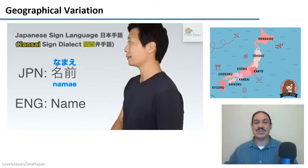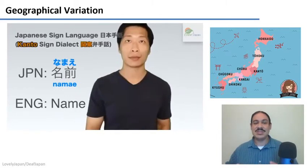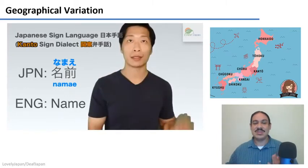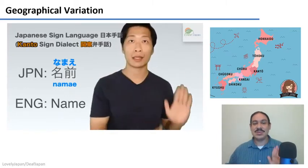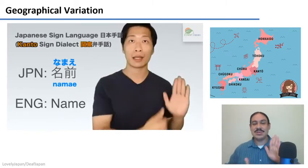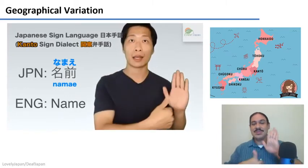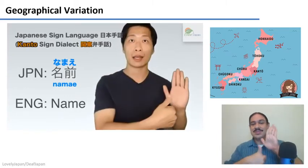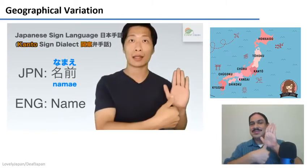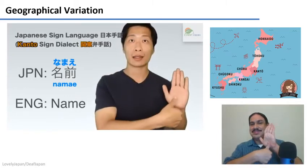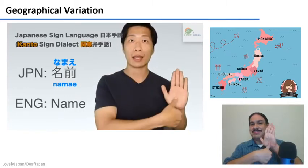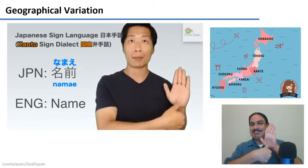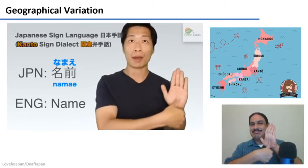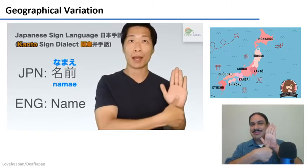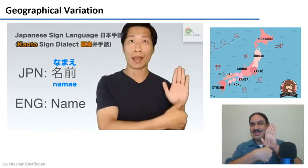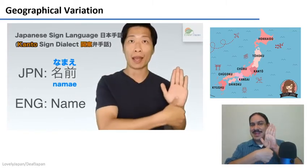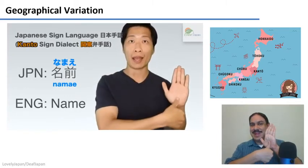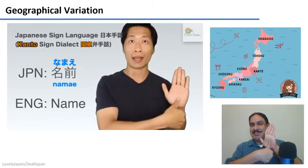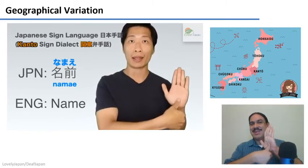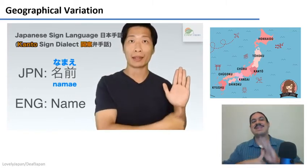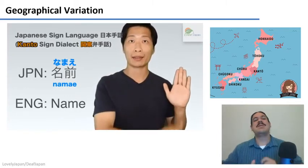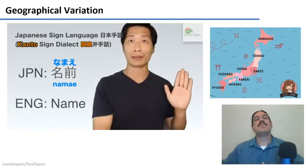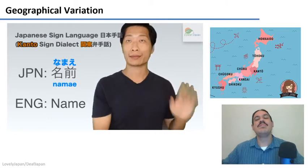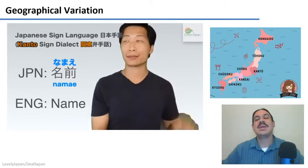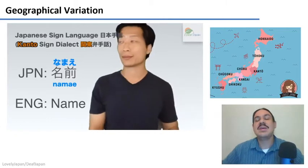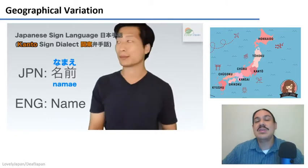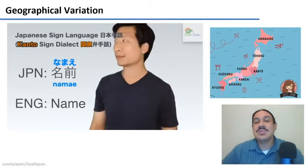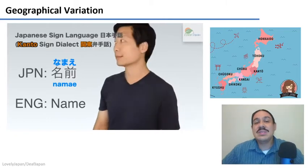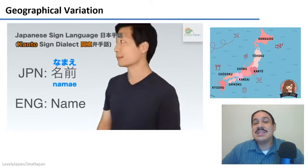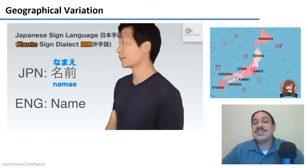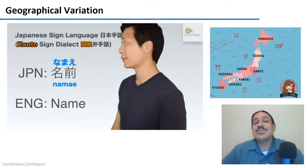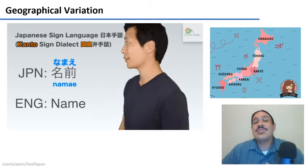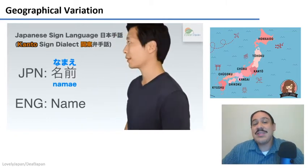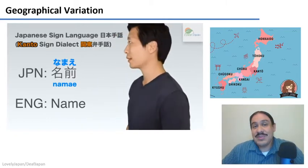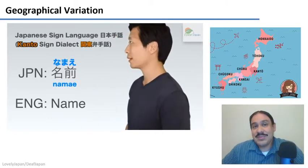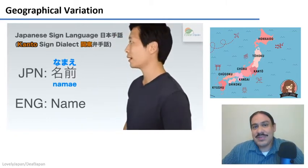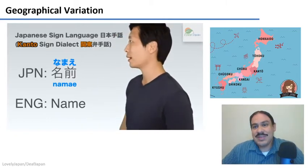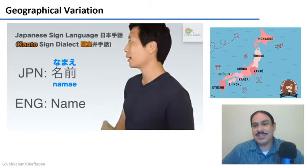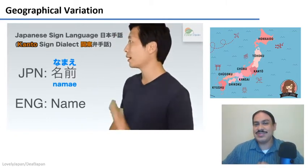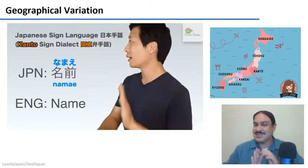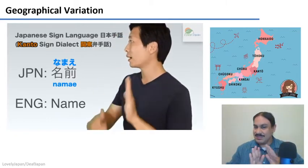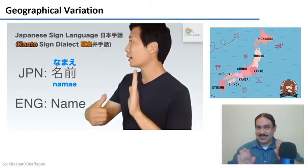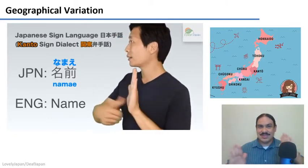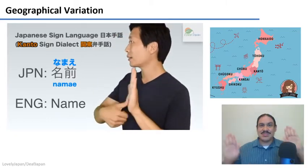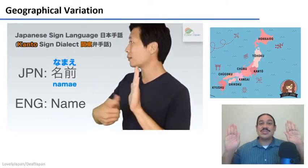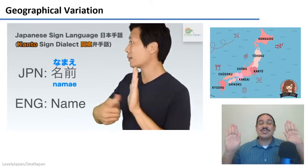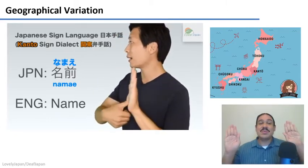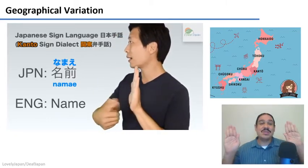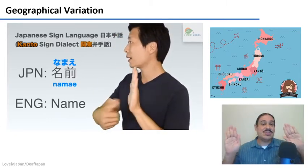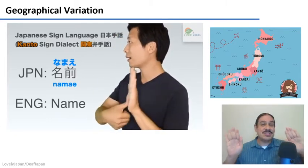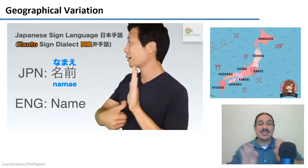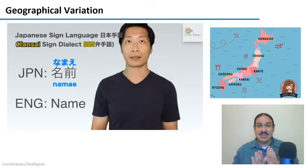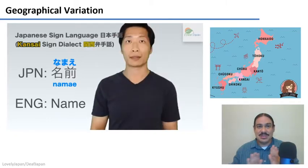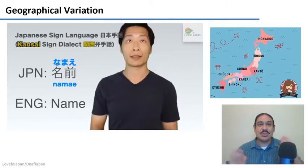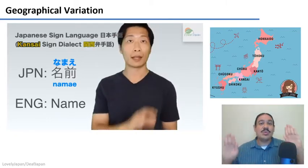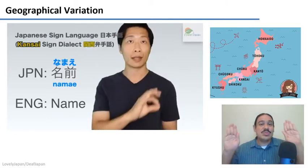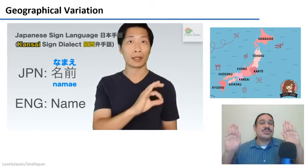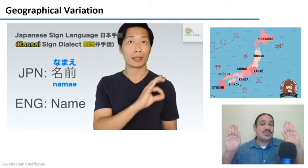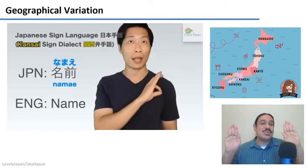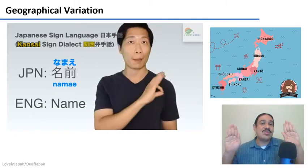in tokyo name so you can see the geographical variation separation of populations is as also a source of